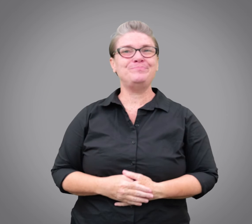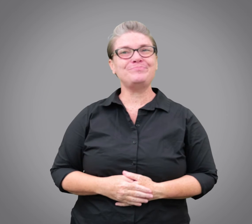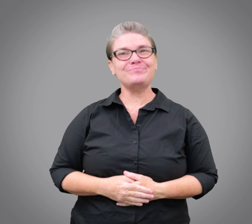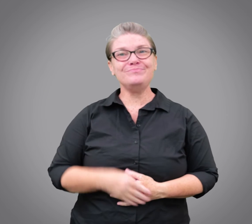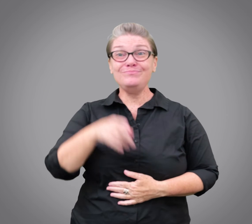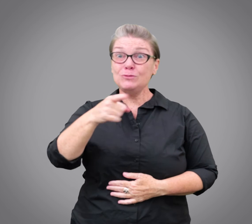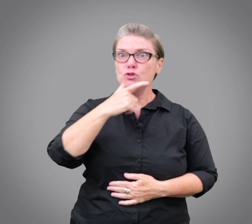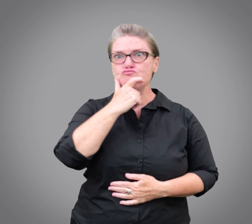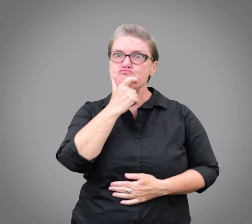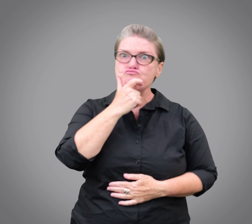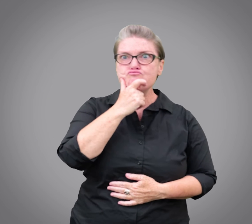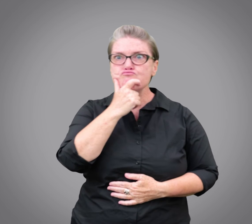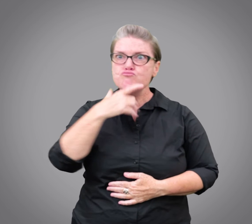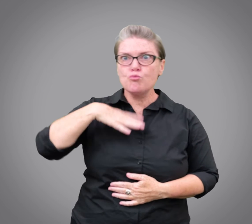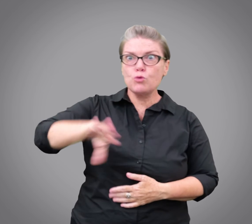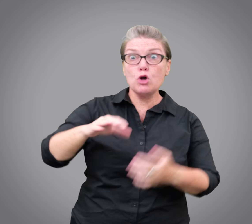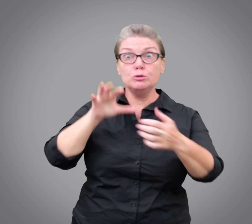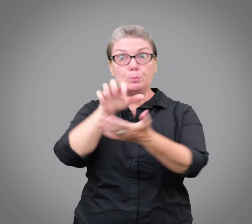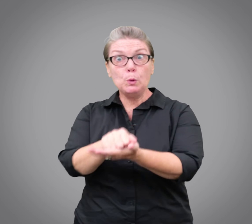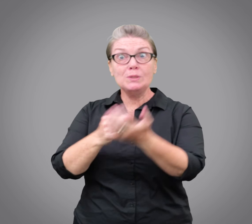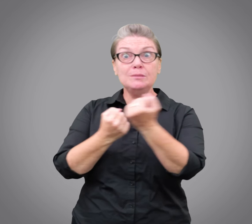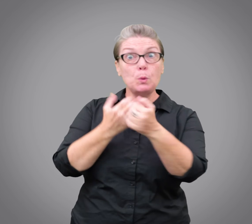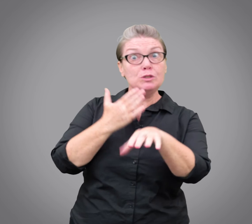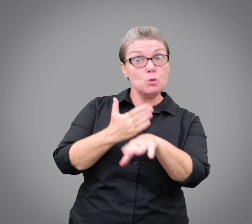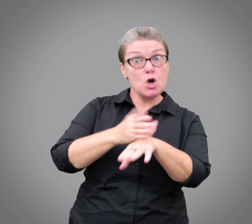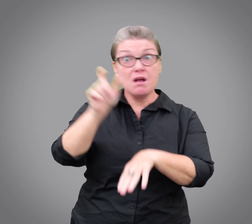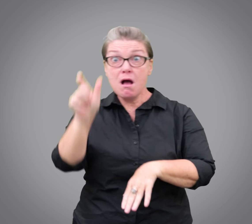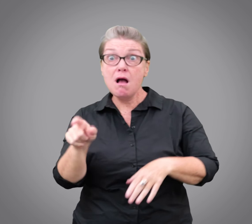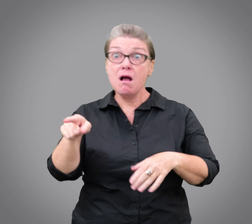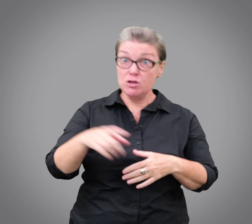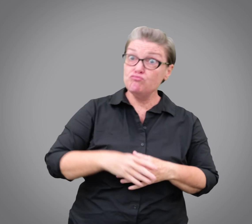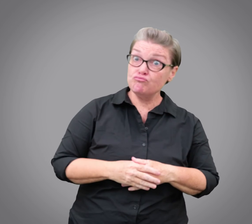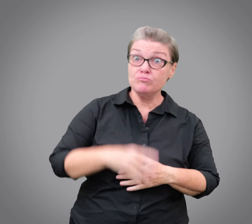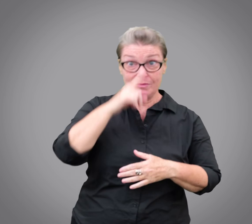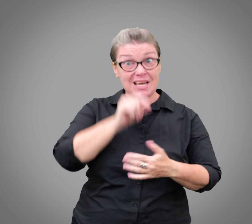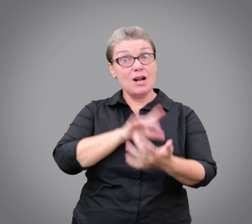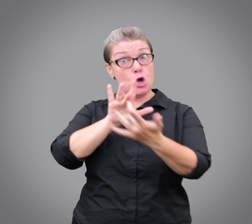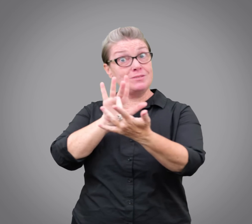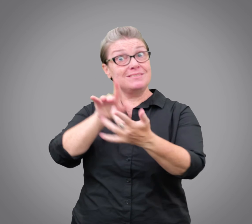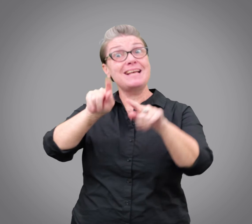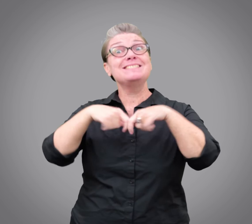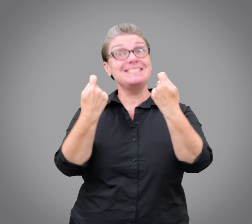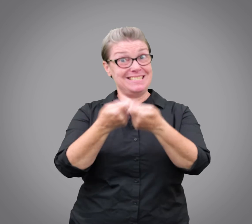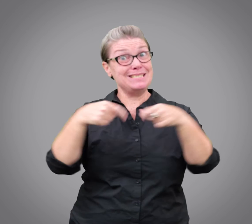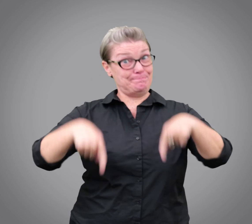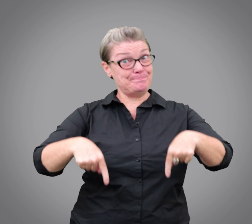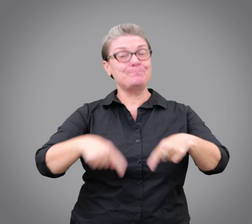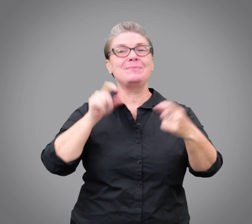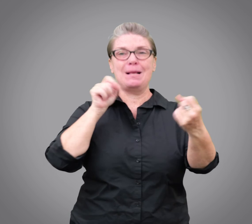Deaf you'd like to book a support worker, you can contact our team by emailing